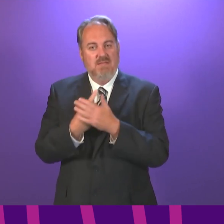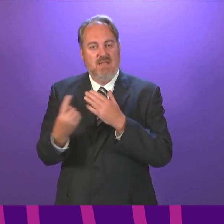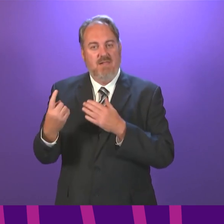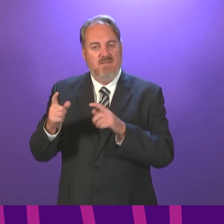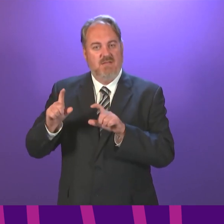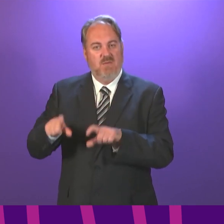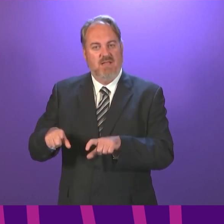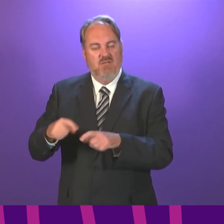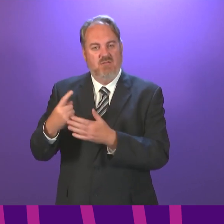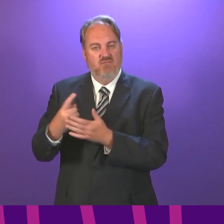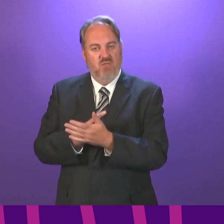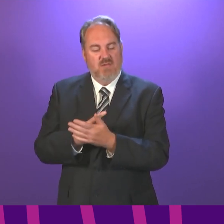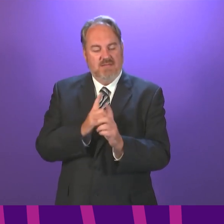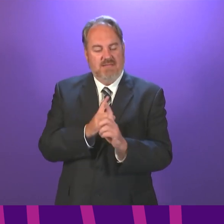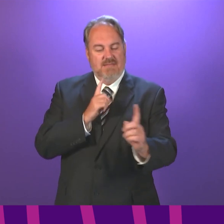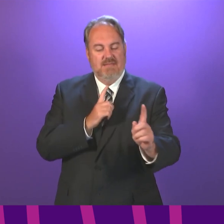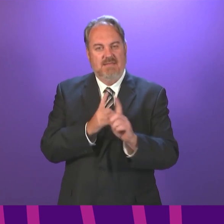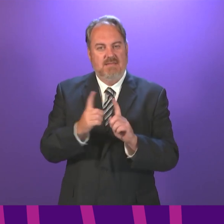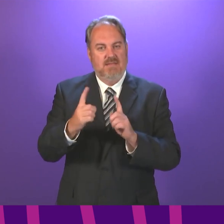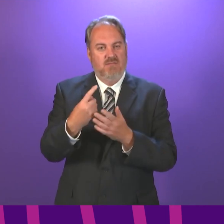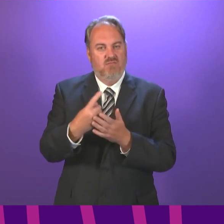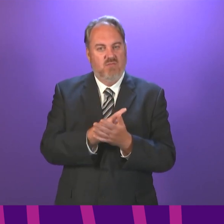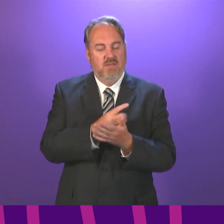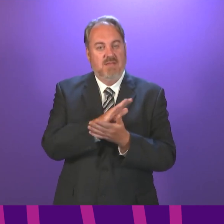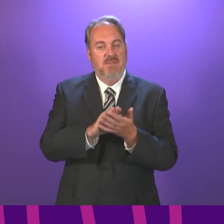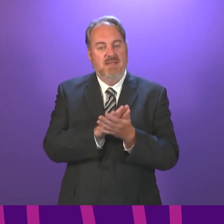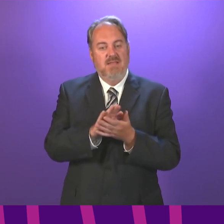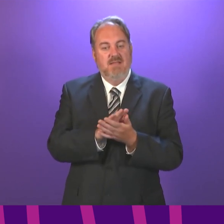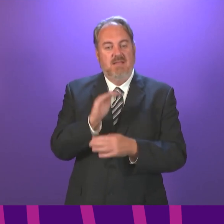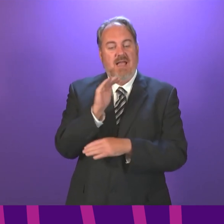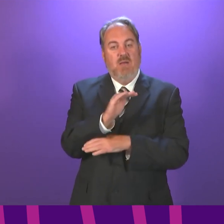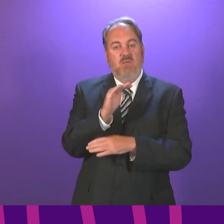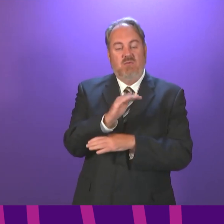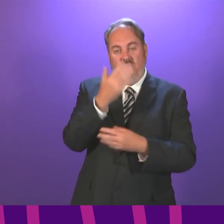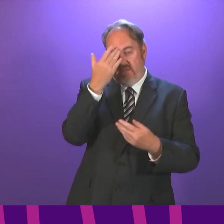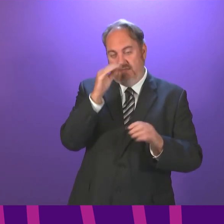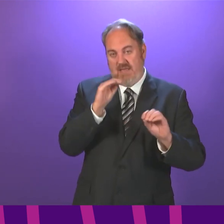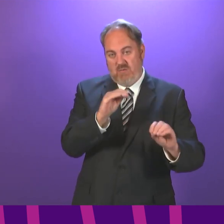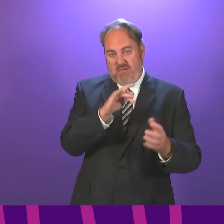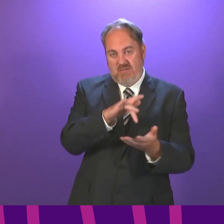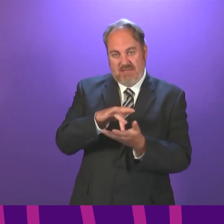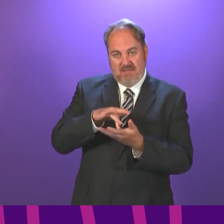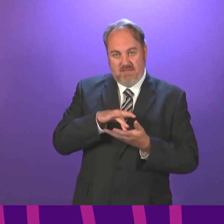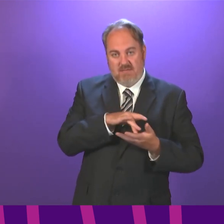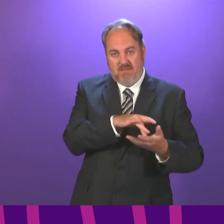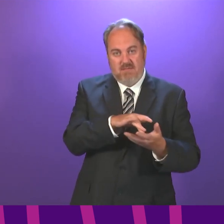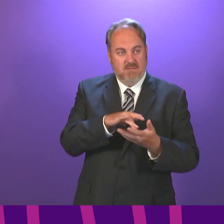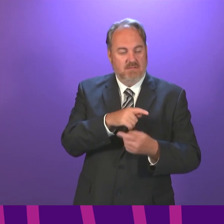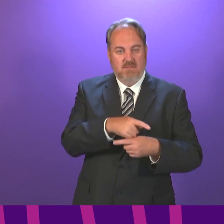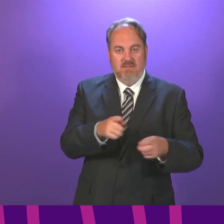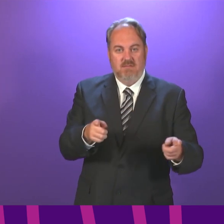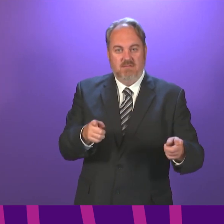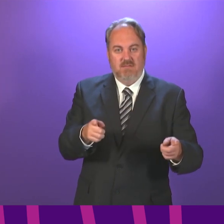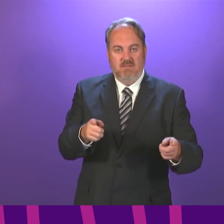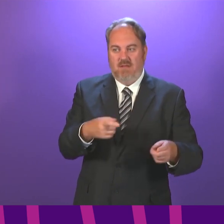social distancing rules prevented our outdoor education centres from any residential purposes, which of course is the main source